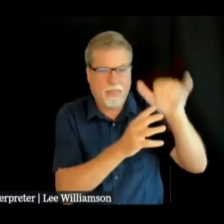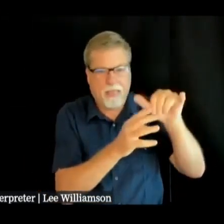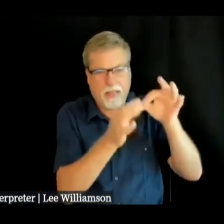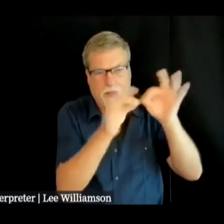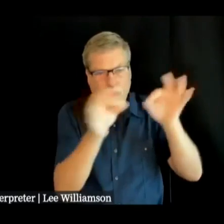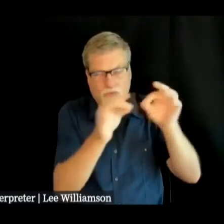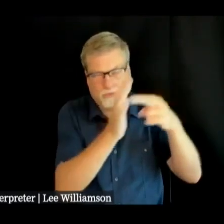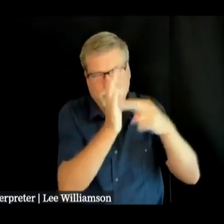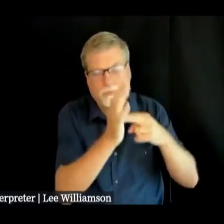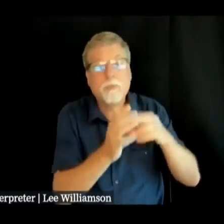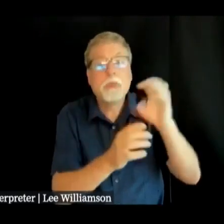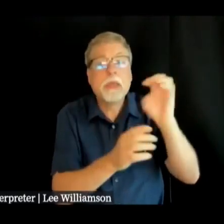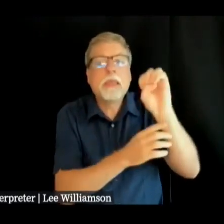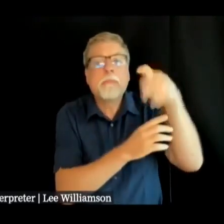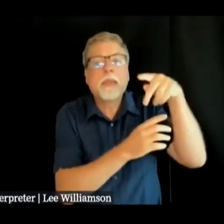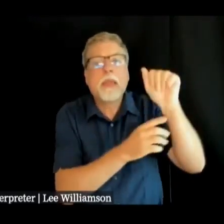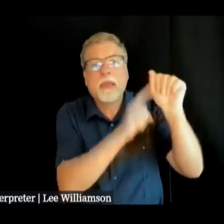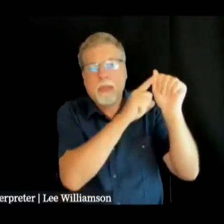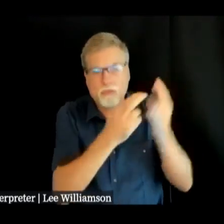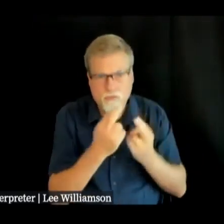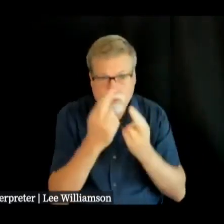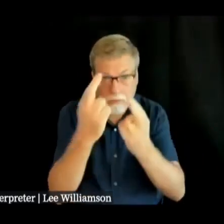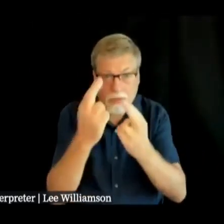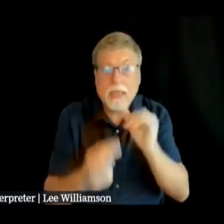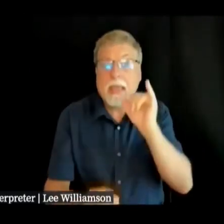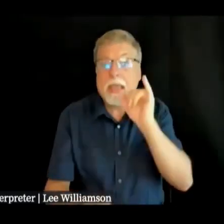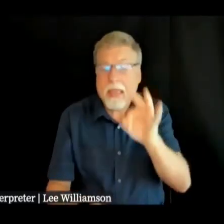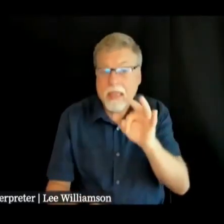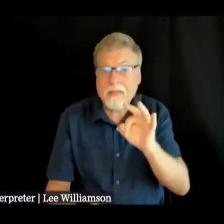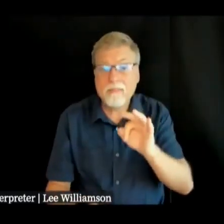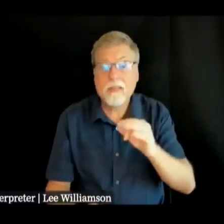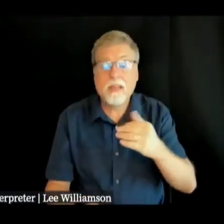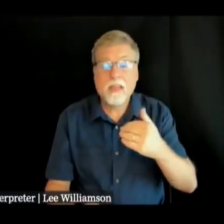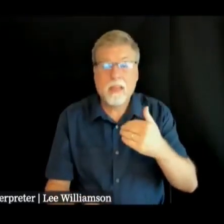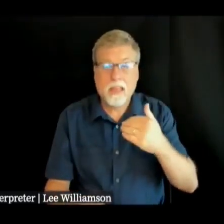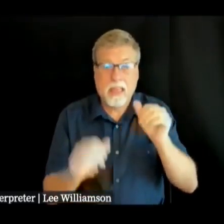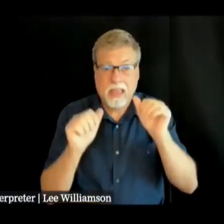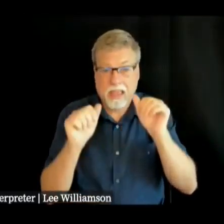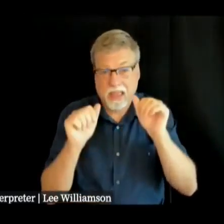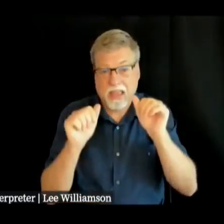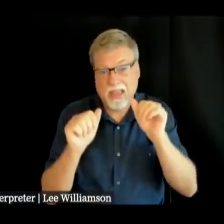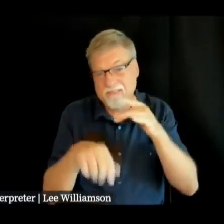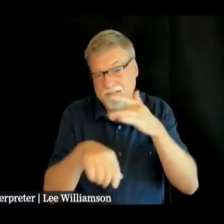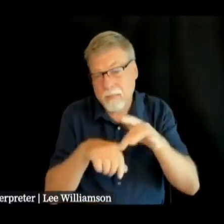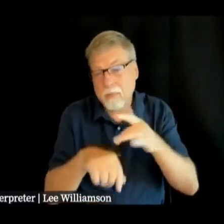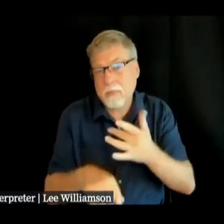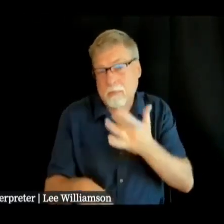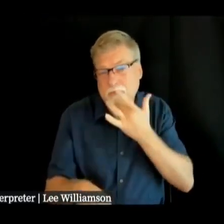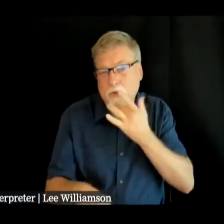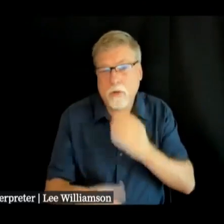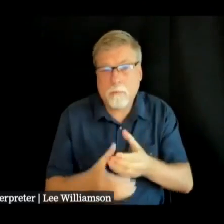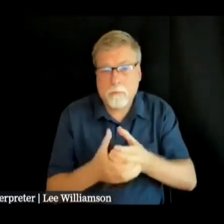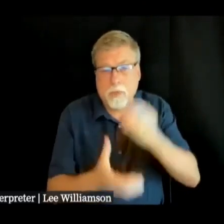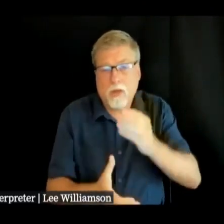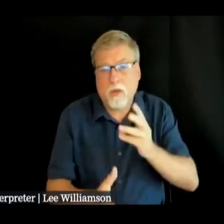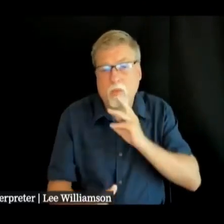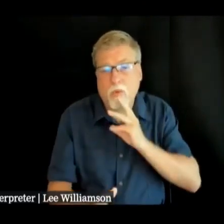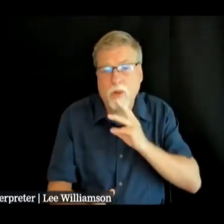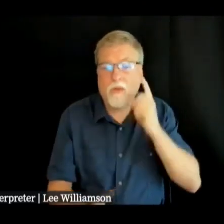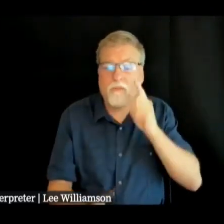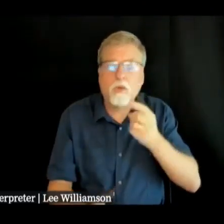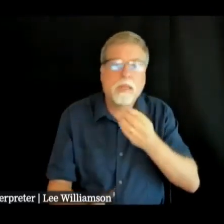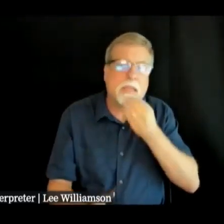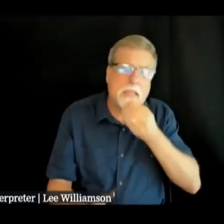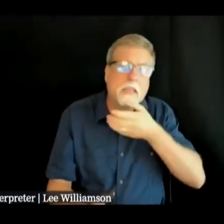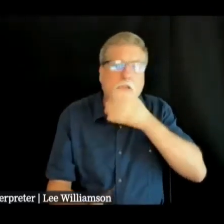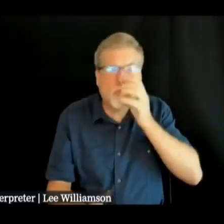the epa is recommending that if it's available you need to use bottled water for things like that like consumption but if it